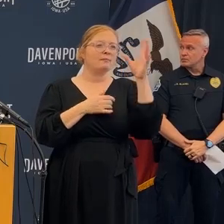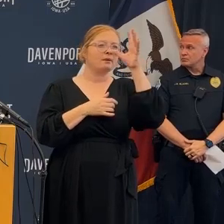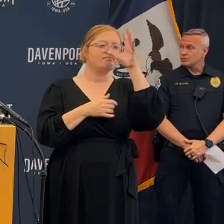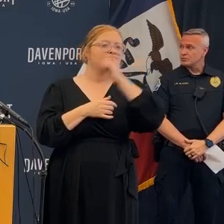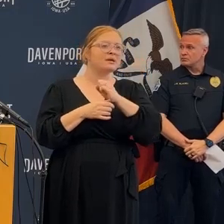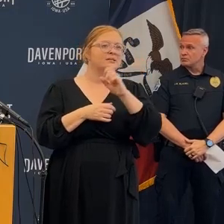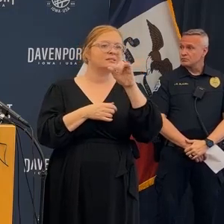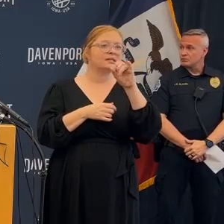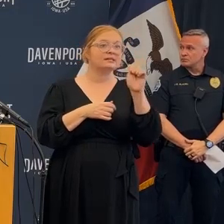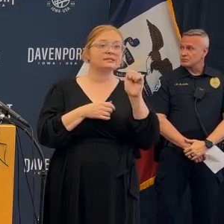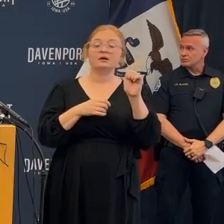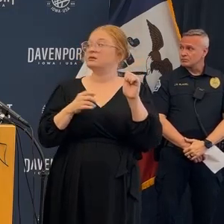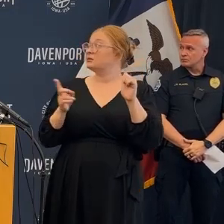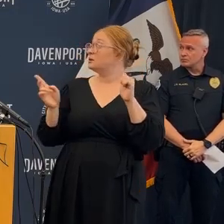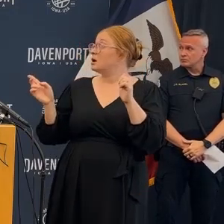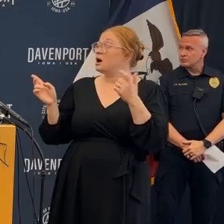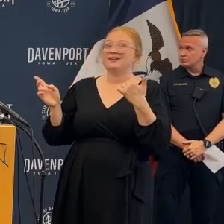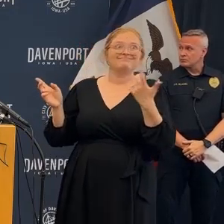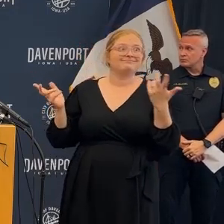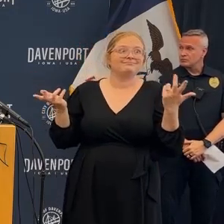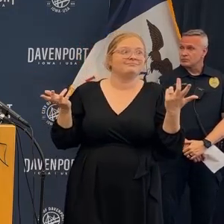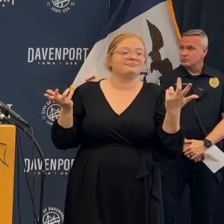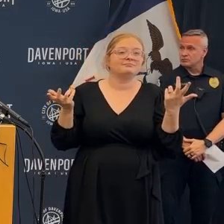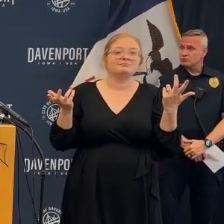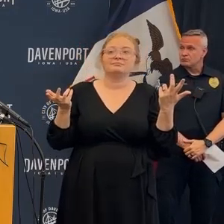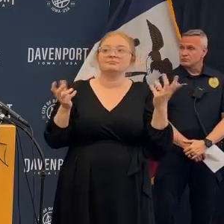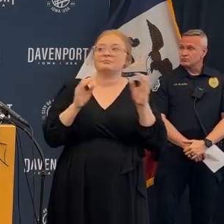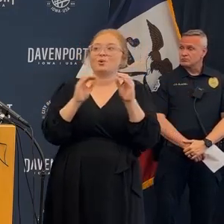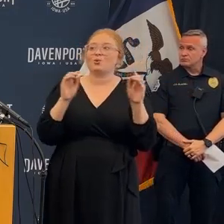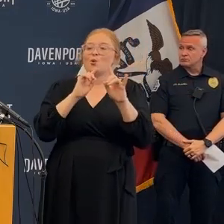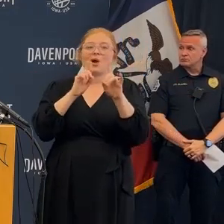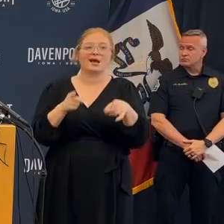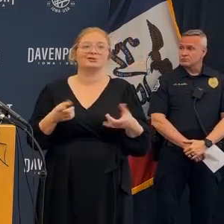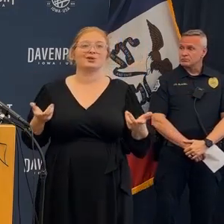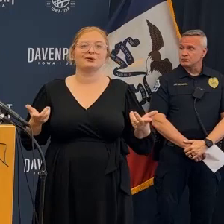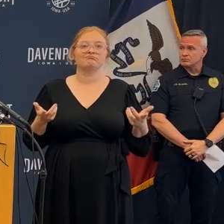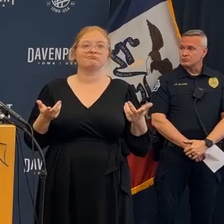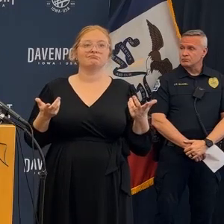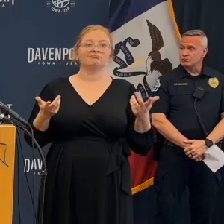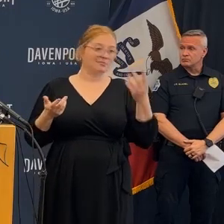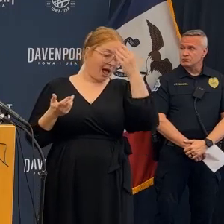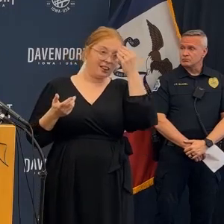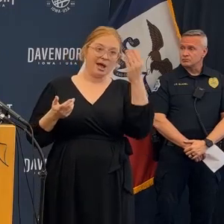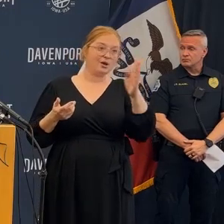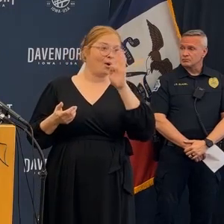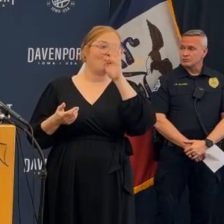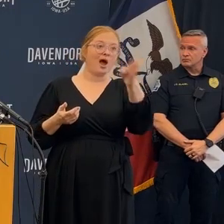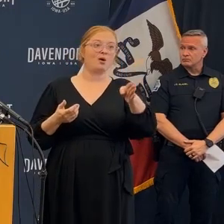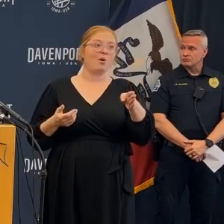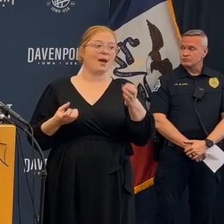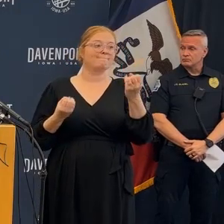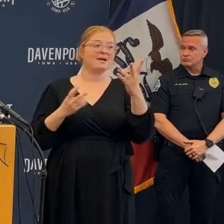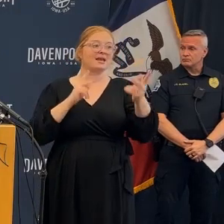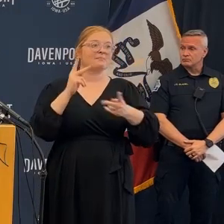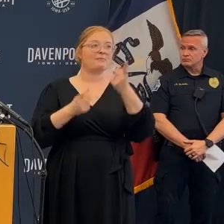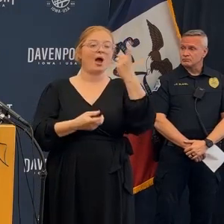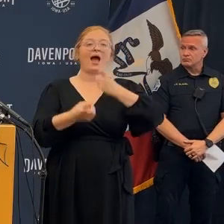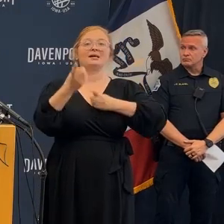I'm wondering if you could speak more to why perhaps the dogs might have missed like that